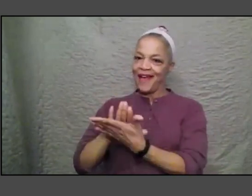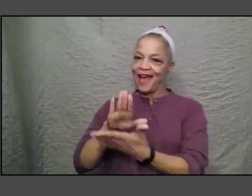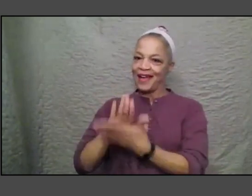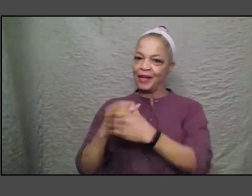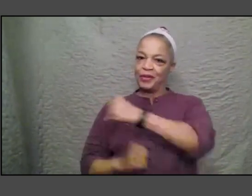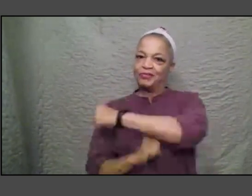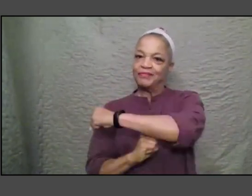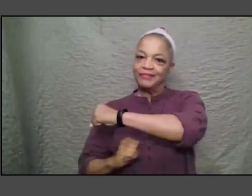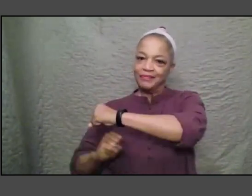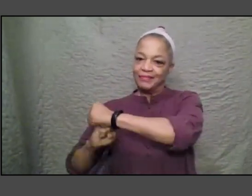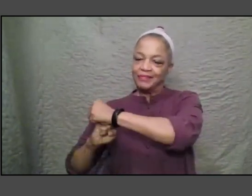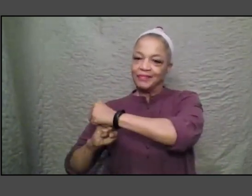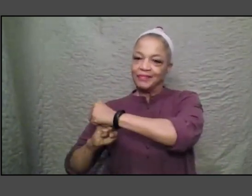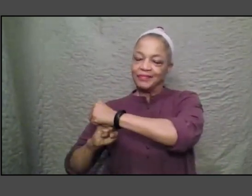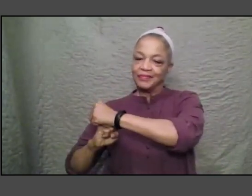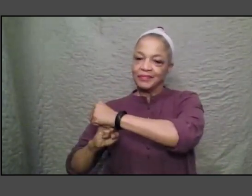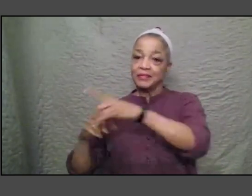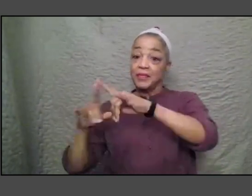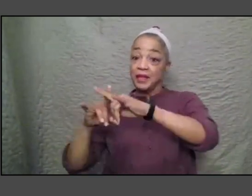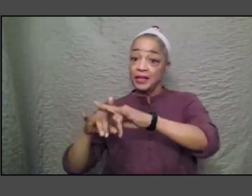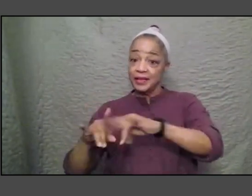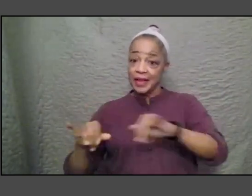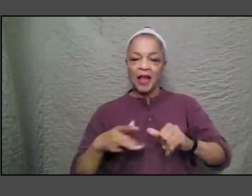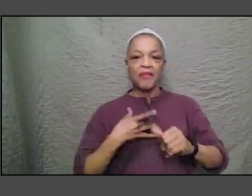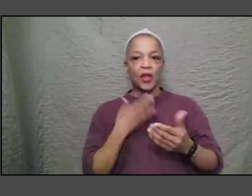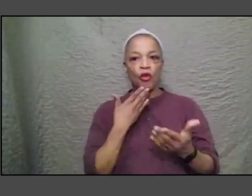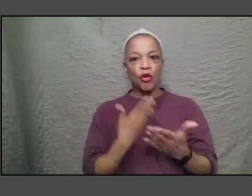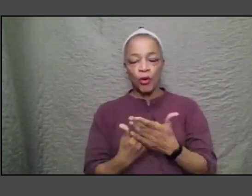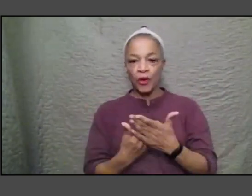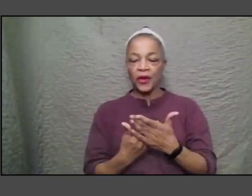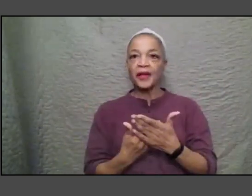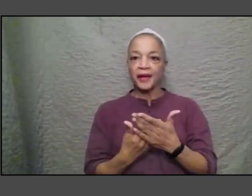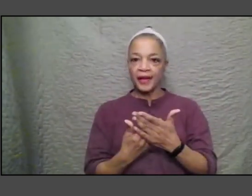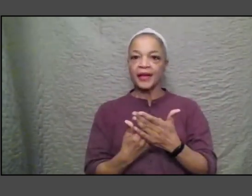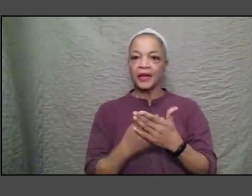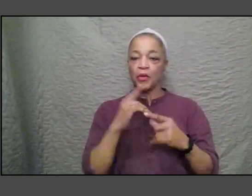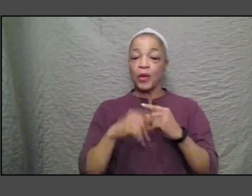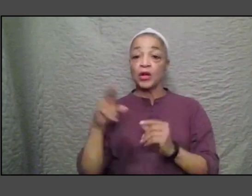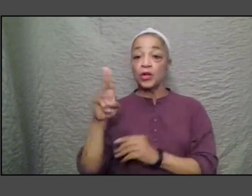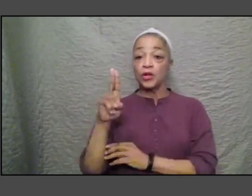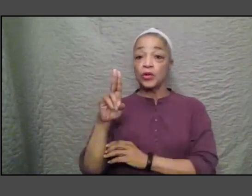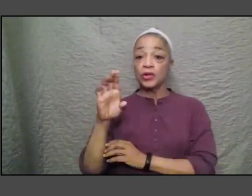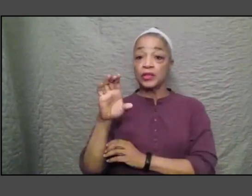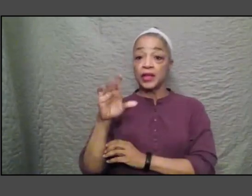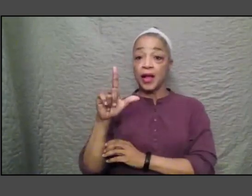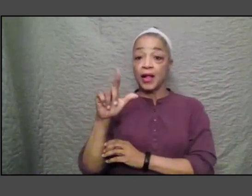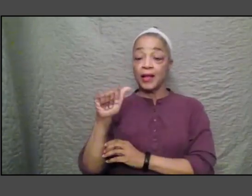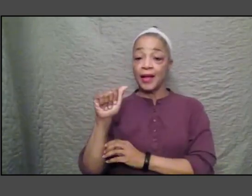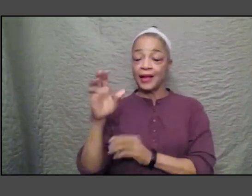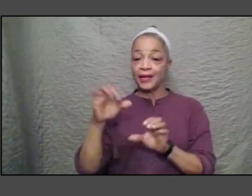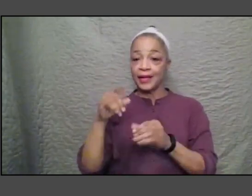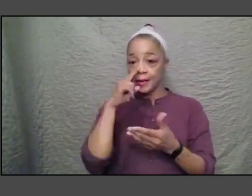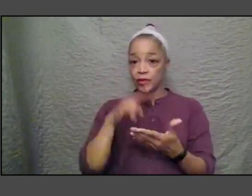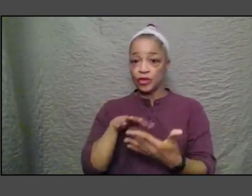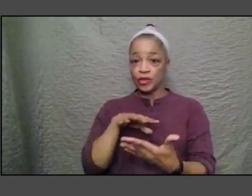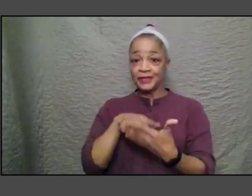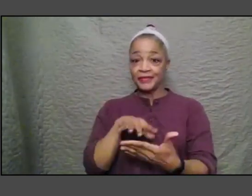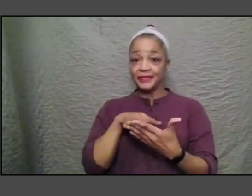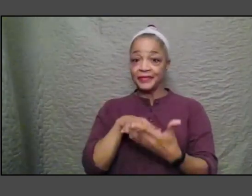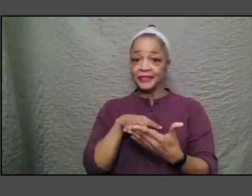feeling good that when um UCLA did a survey um looking at what people wanted to have their children